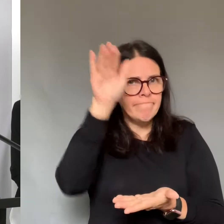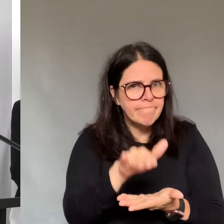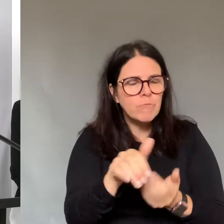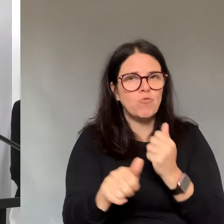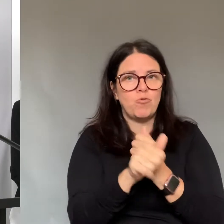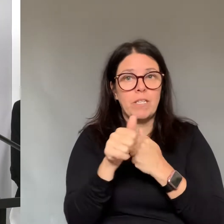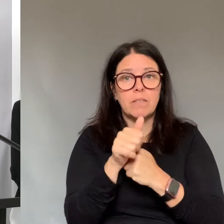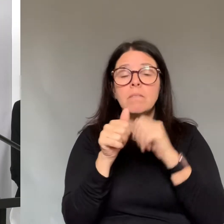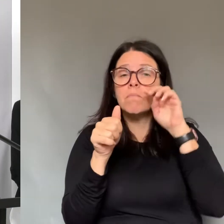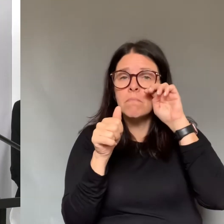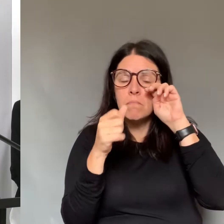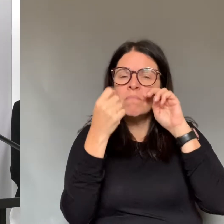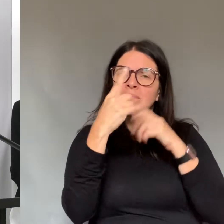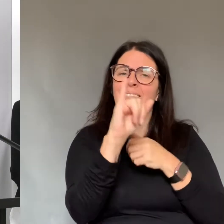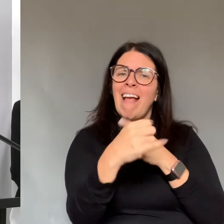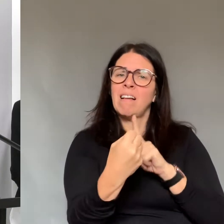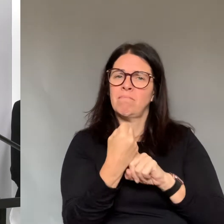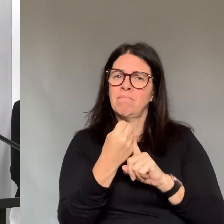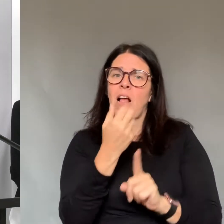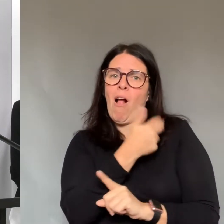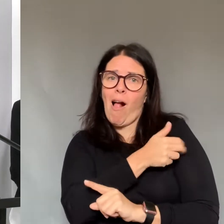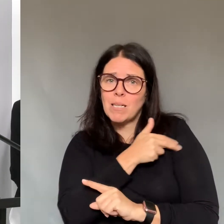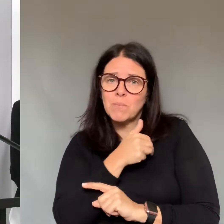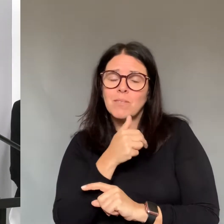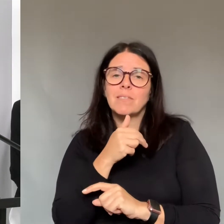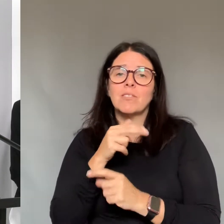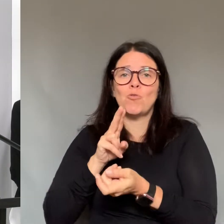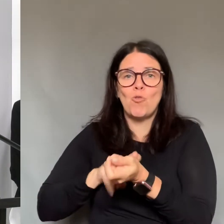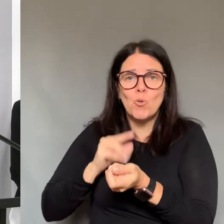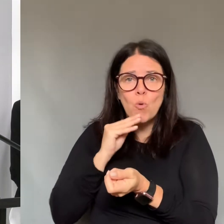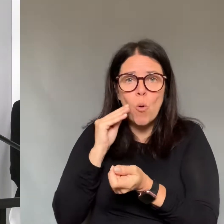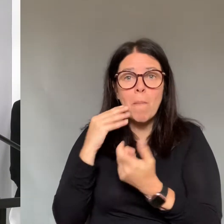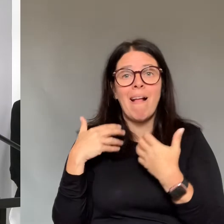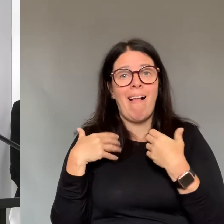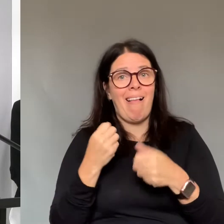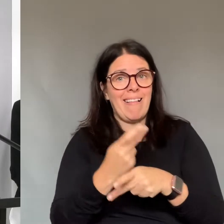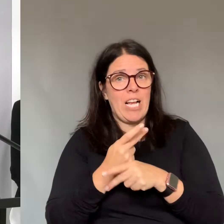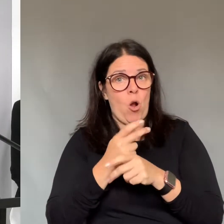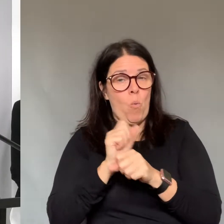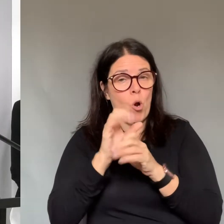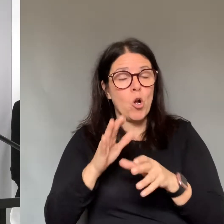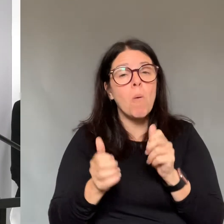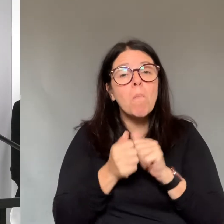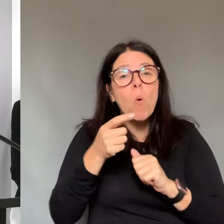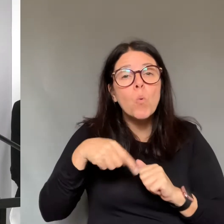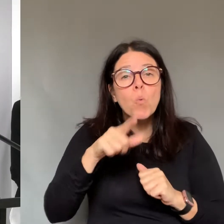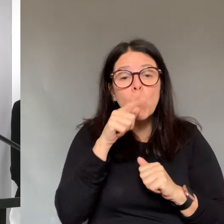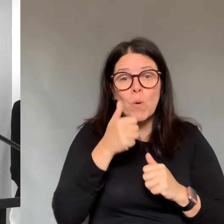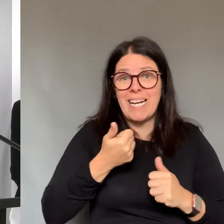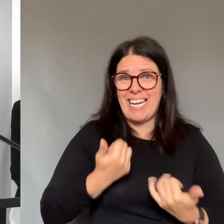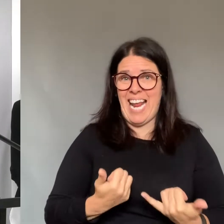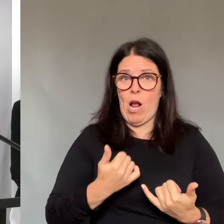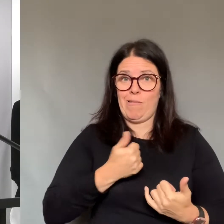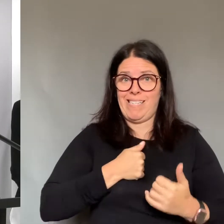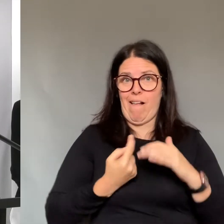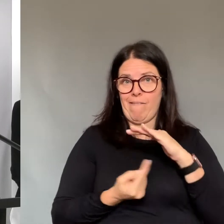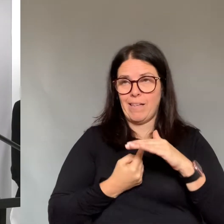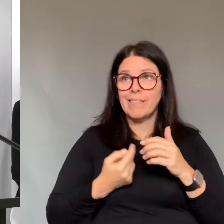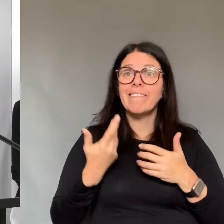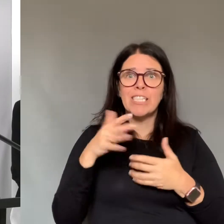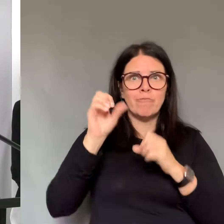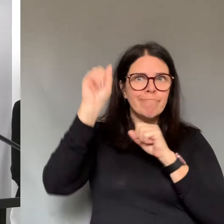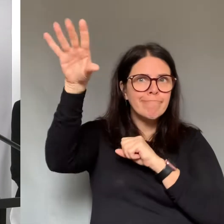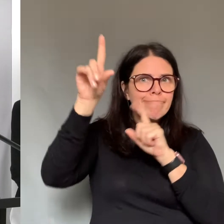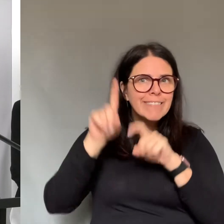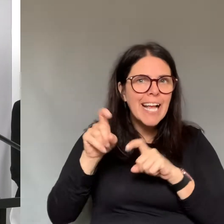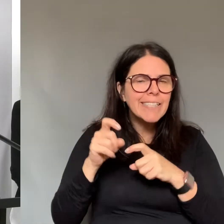isolation. Having more confirmed cases in the community definitely puts you at a higher risk but the control measures that are put in place for